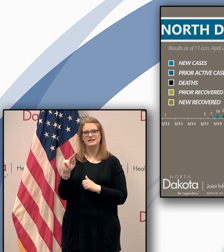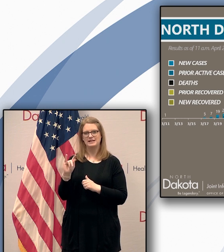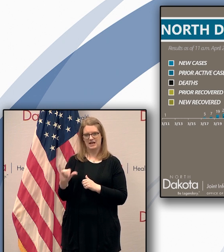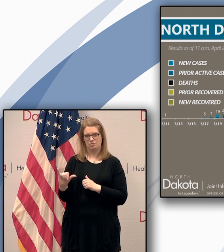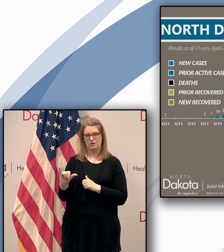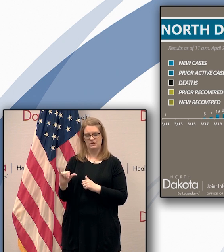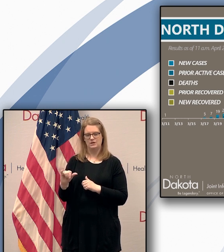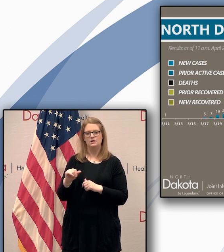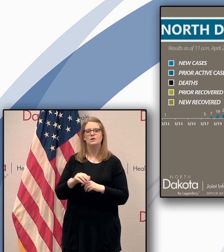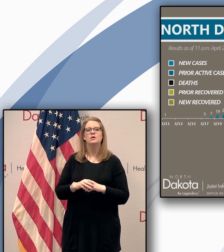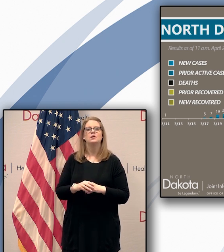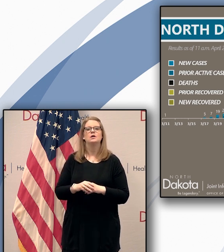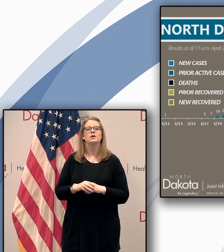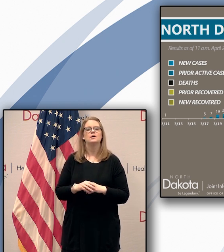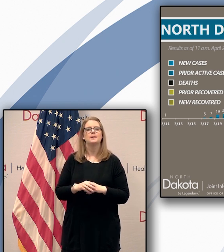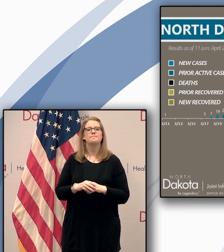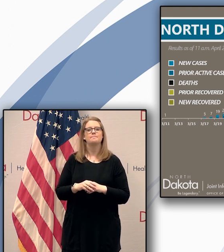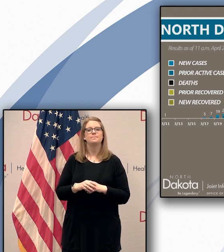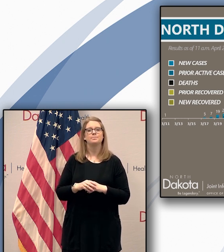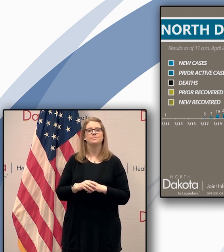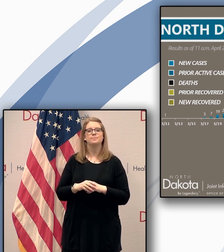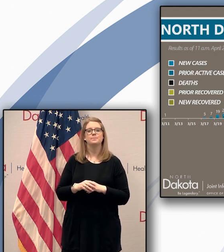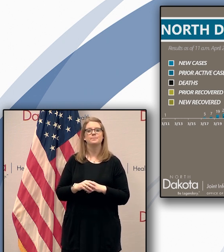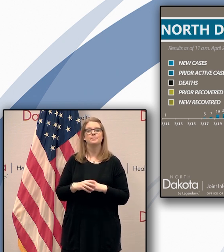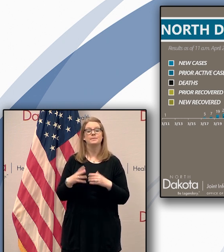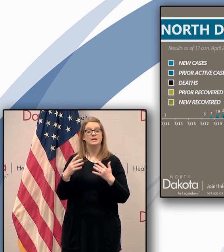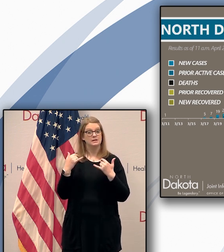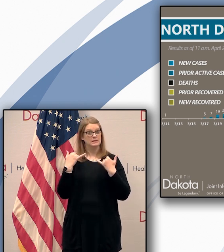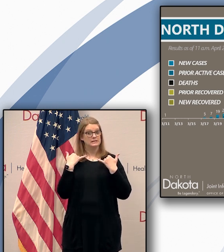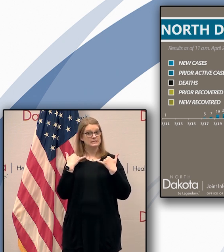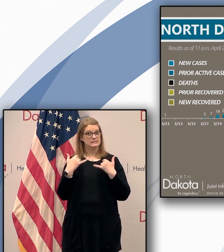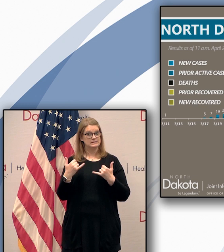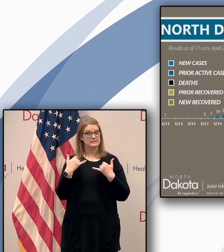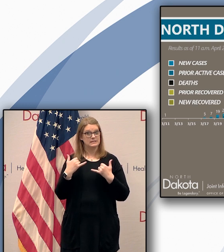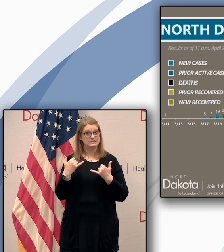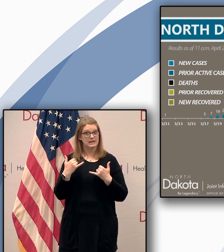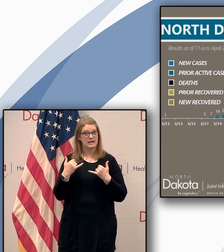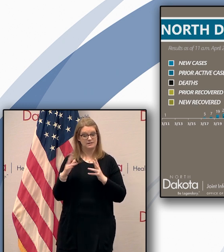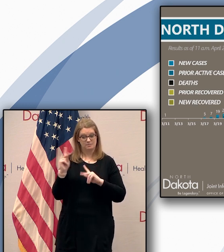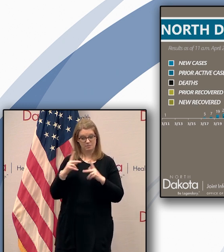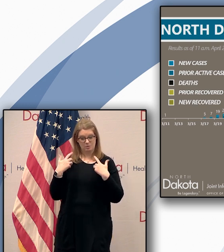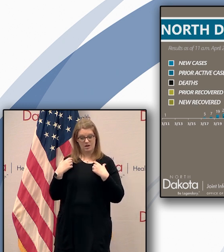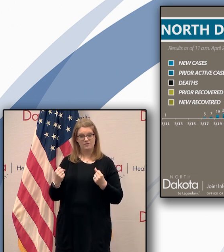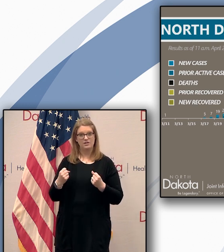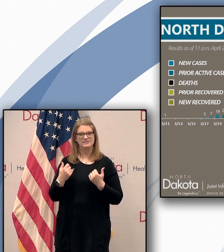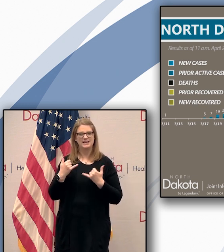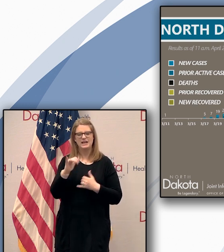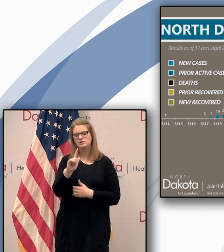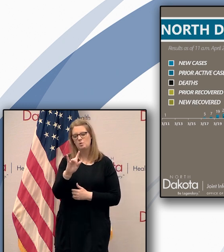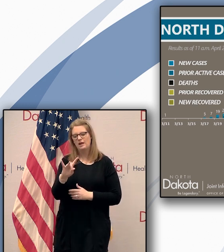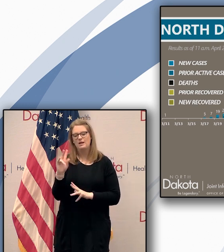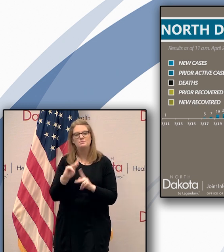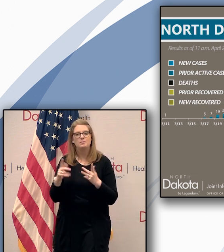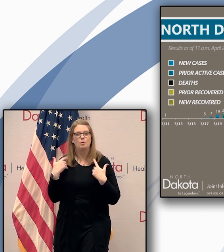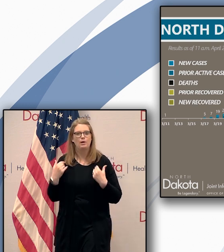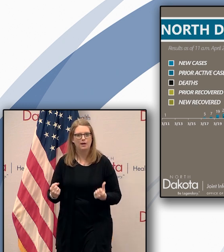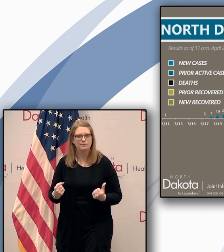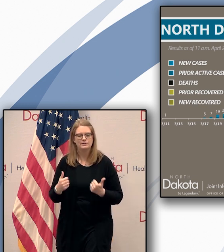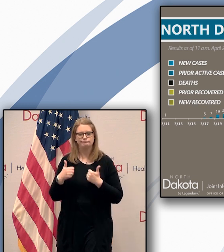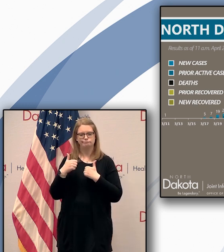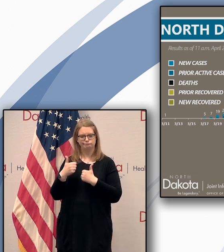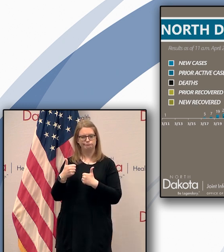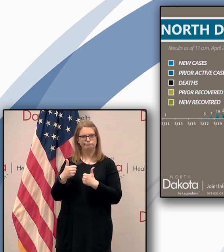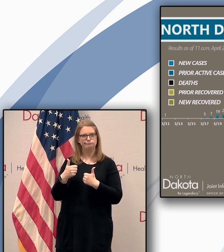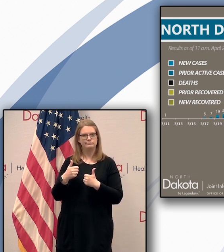we also had another nice day today too in terms of recovered 28 people recovered and so that's why you see the